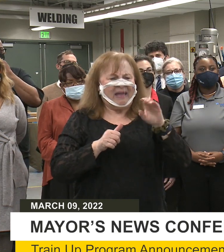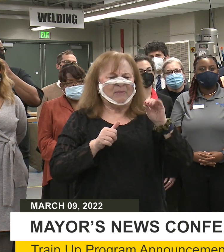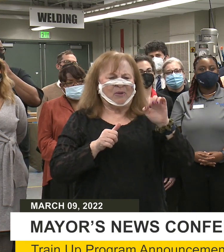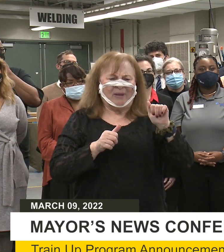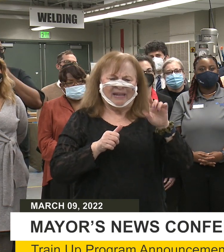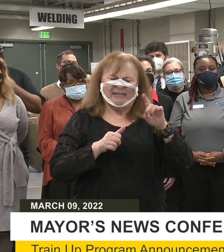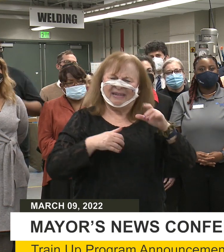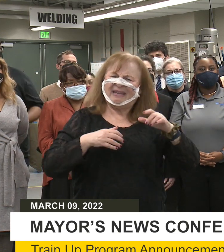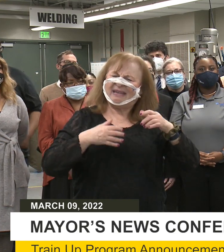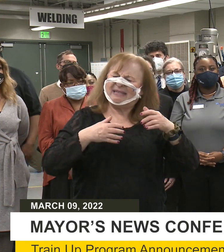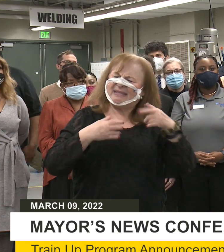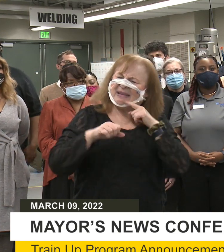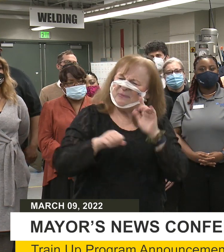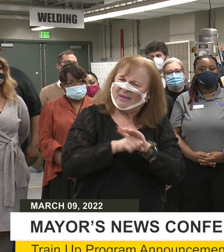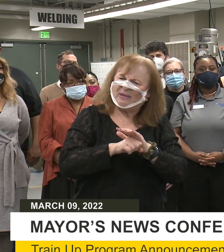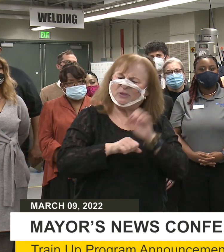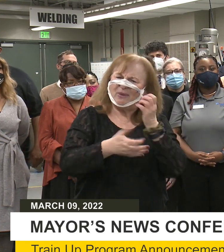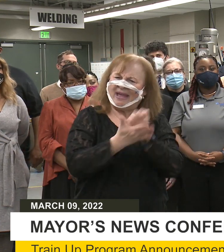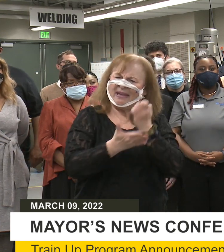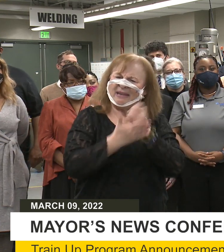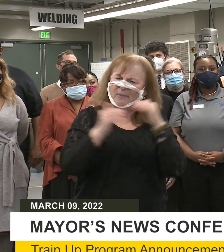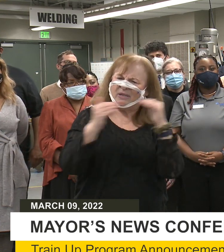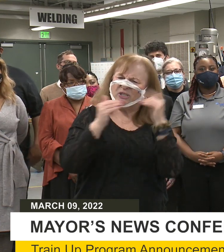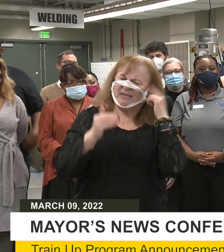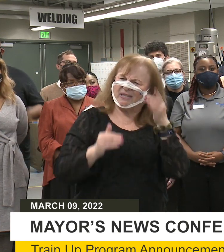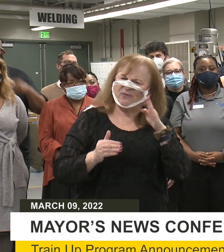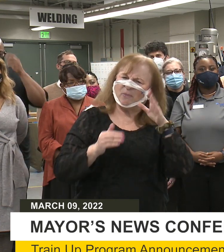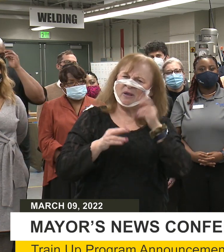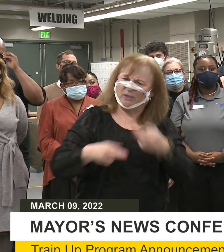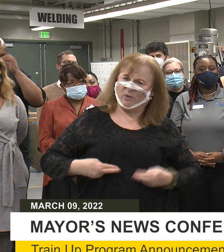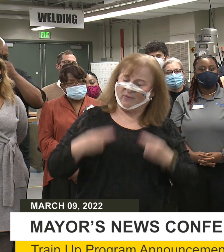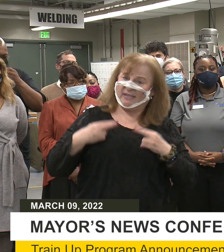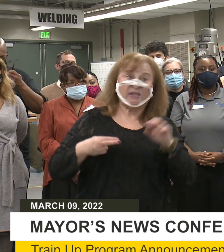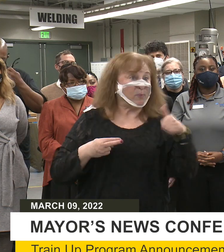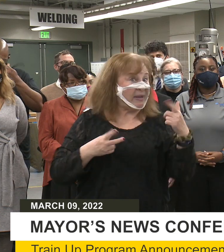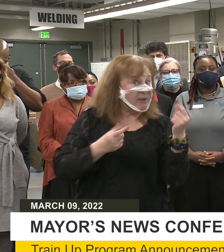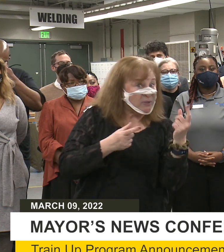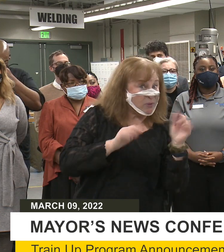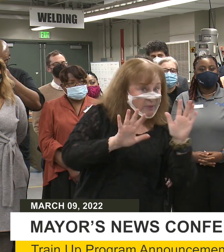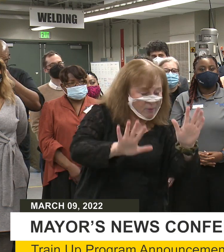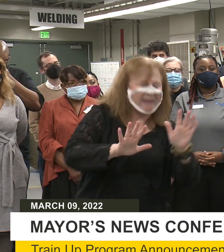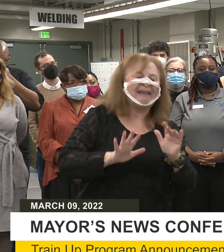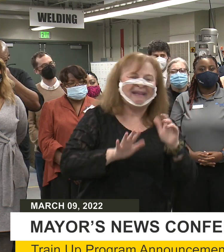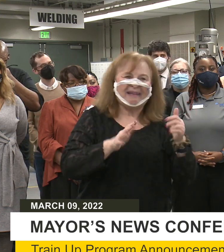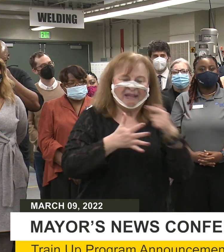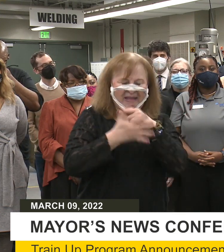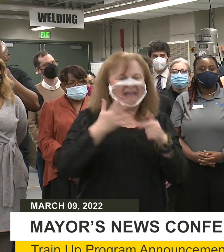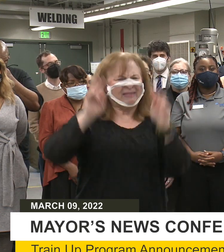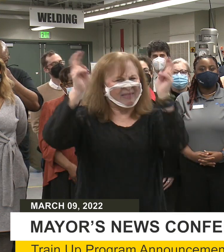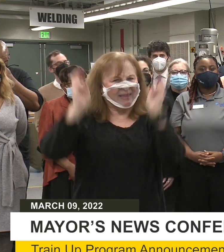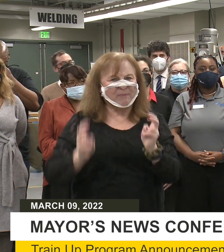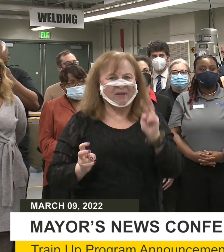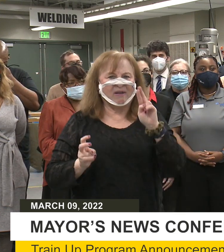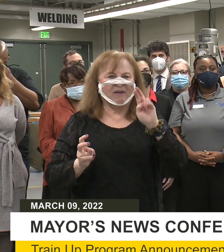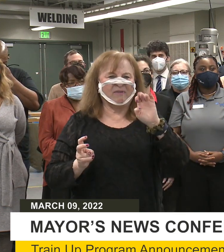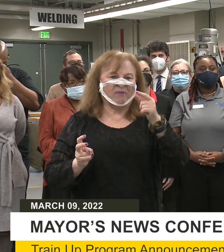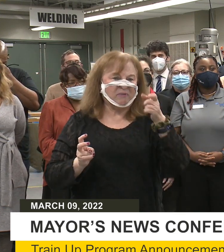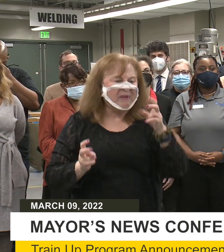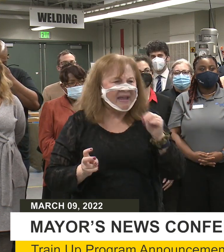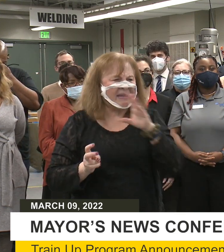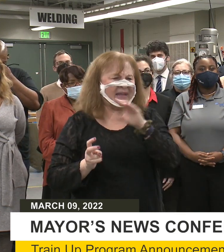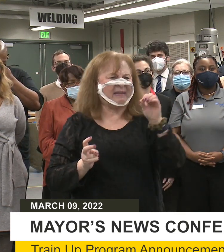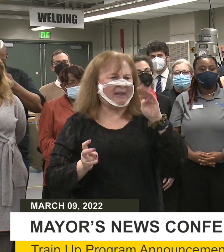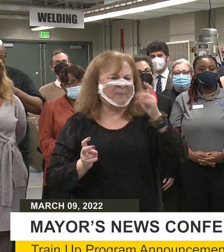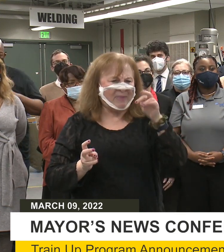economic justice for Baltimore residents. So here are some of our other recovery efforts. And again, following on the theme of Reagan and Mayor